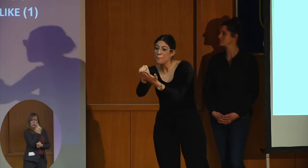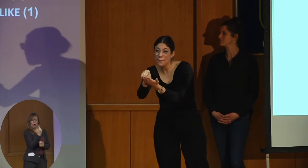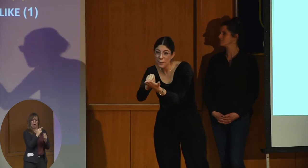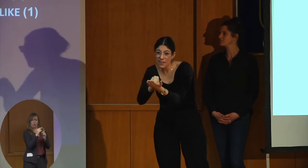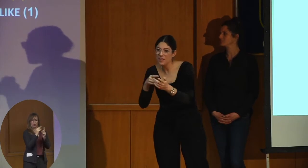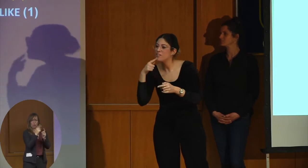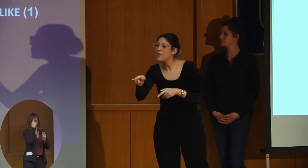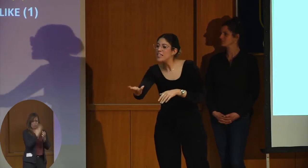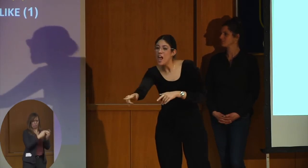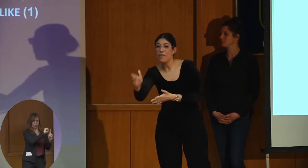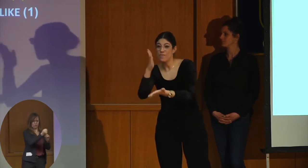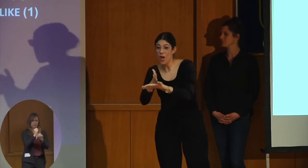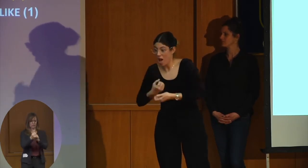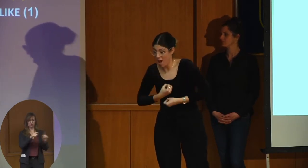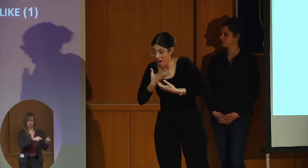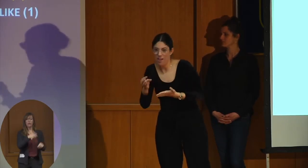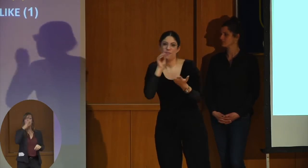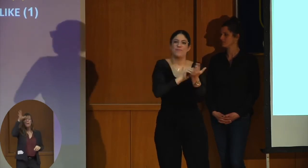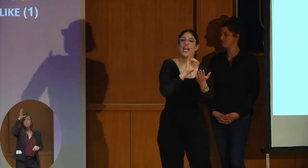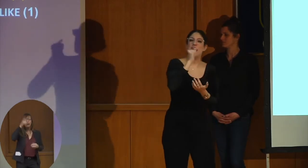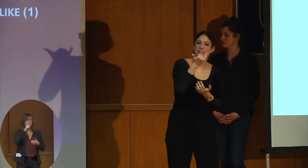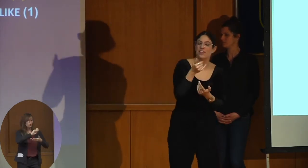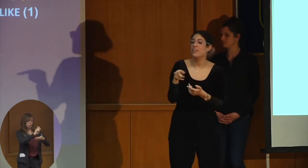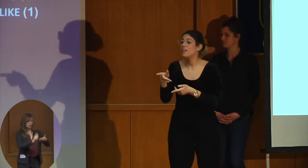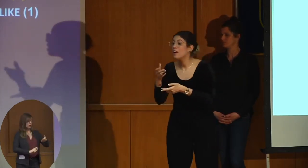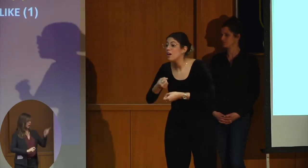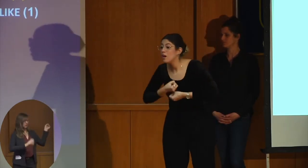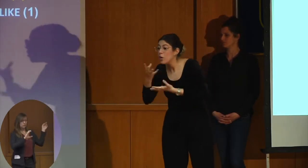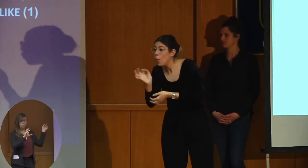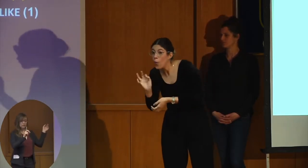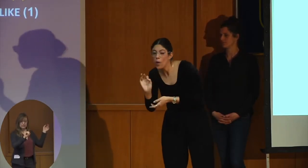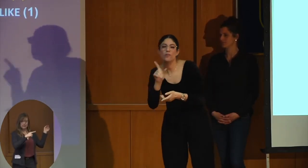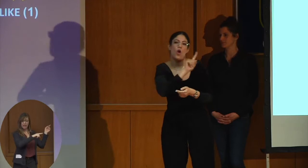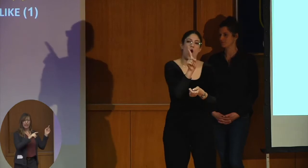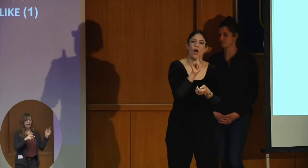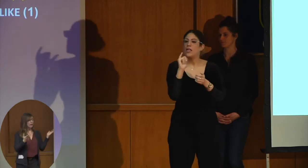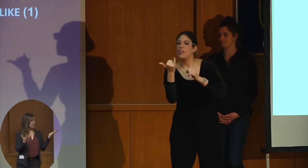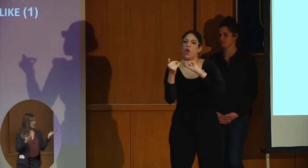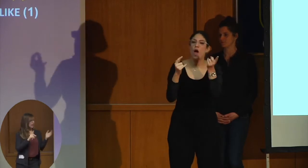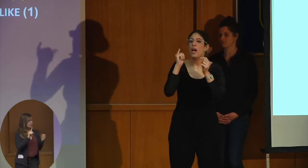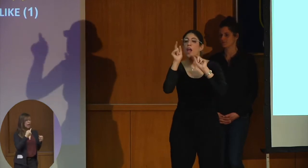The parents who fill this out, they only say anything if the...